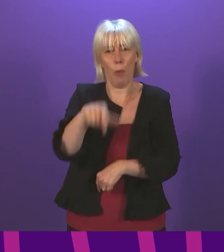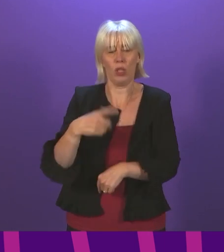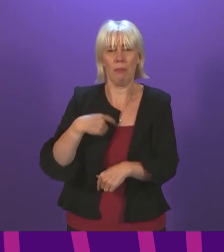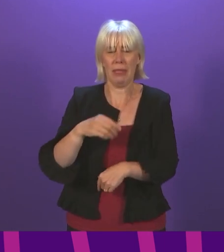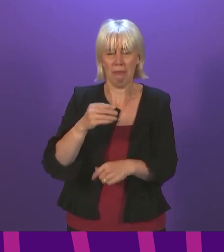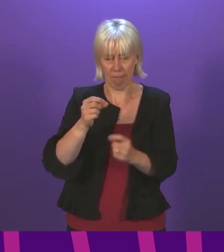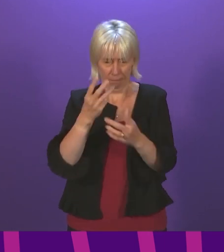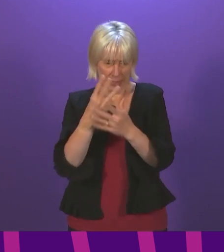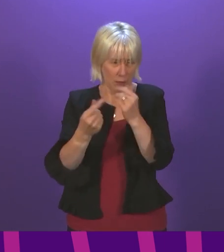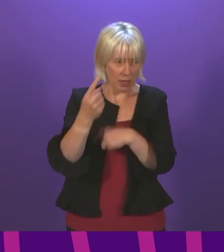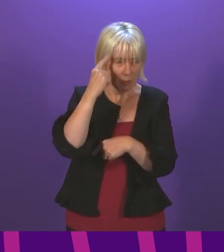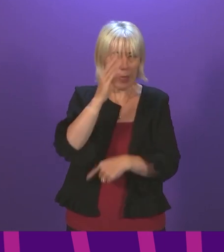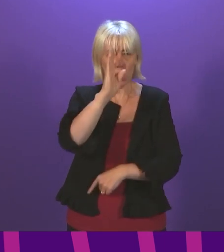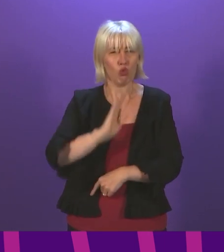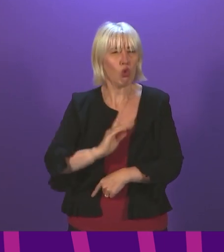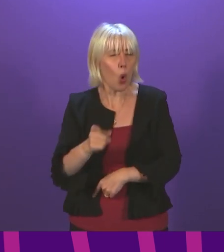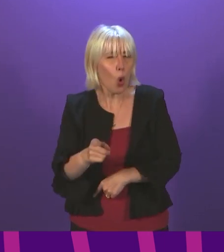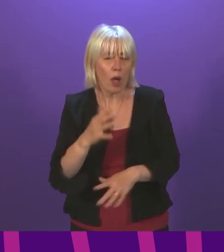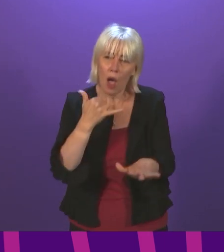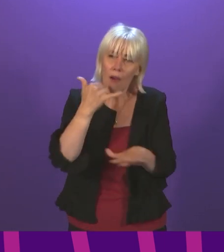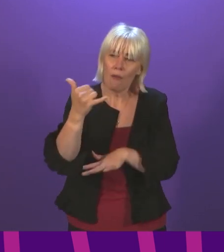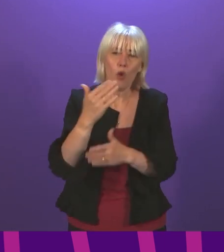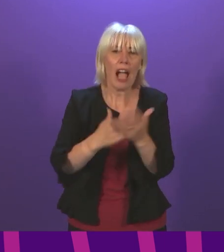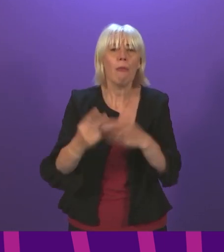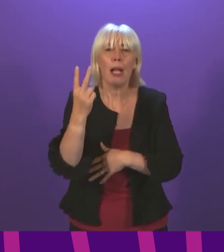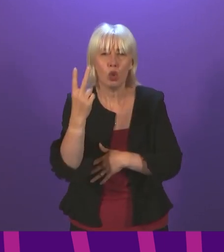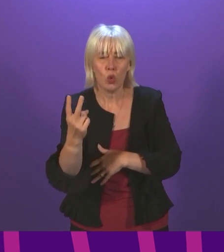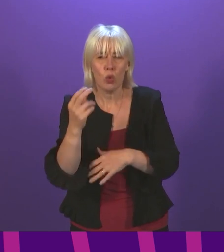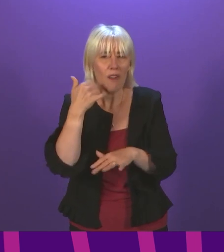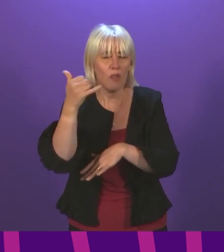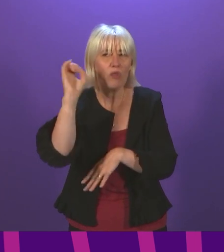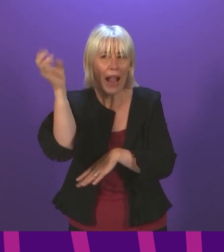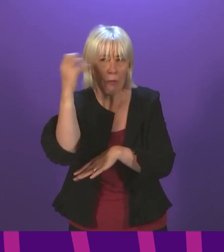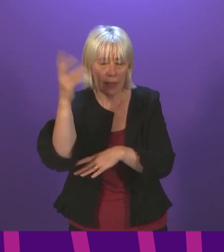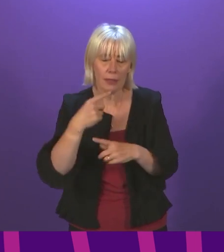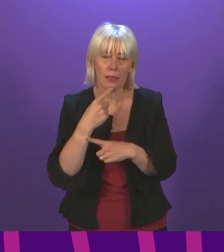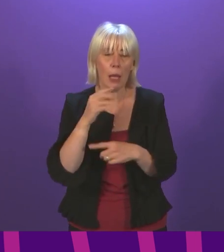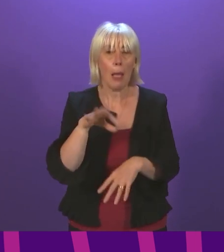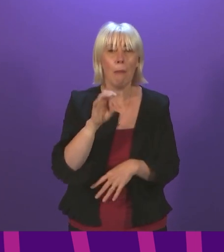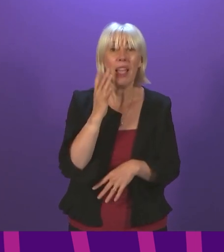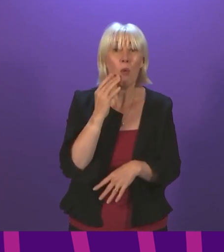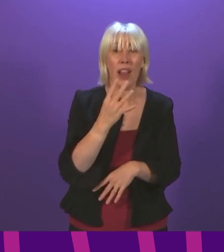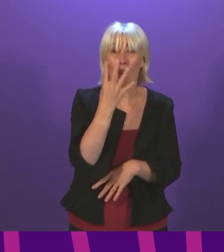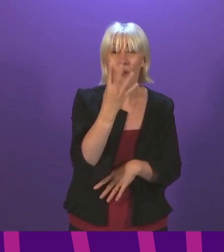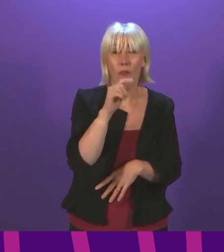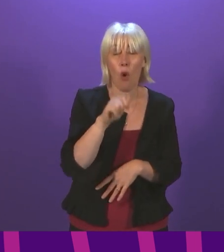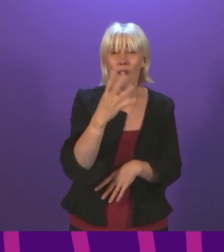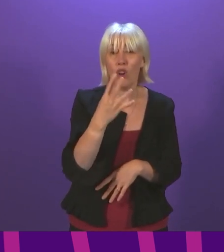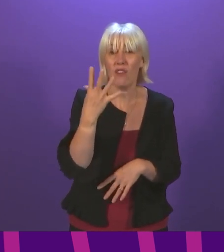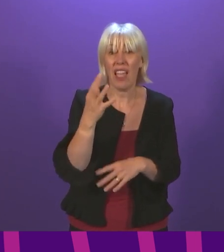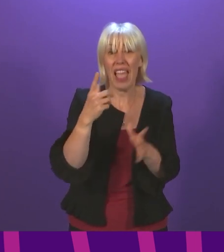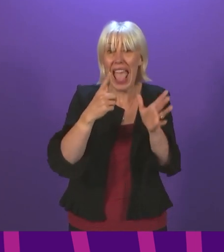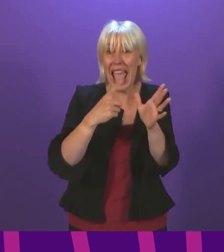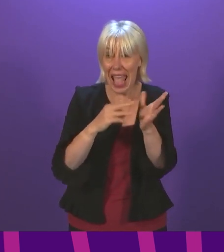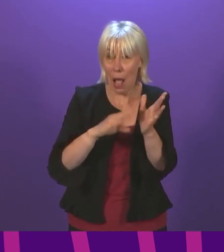a stroke and phoned for an ambulance at 2.30pm. They were not picked up until 4.45am.